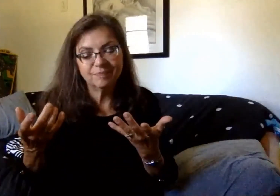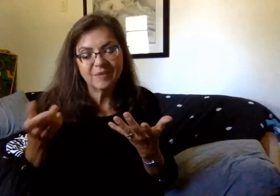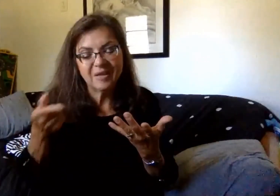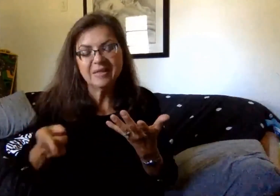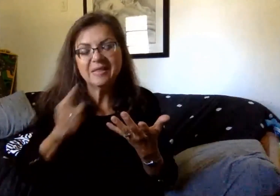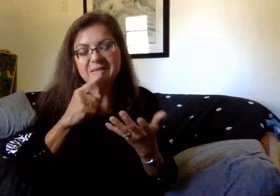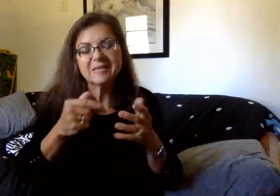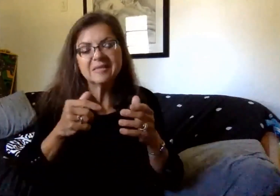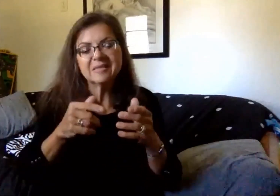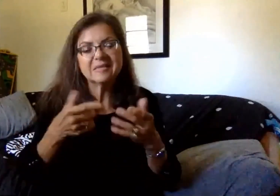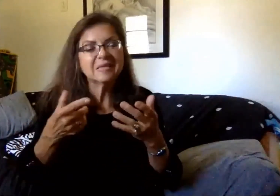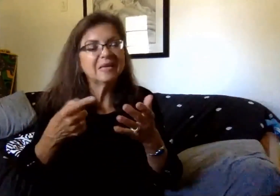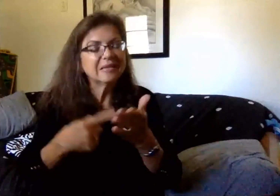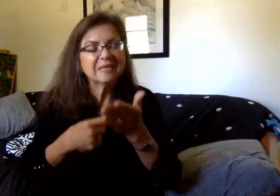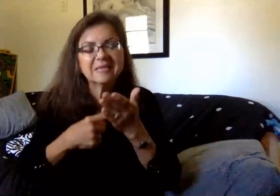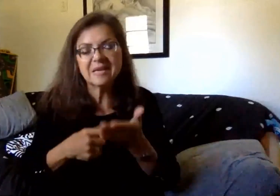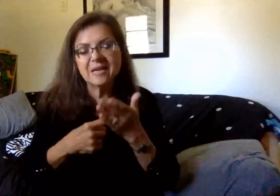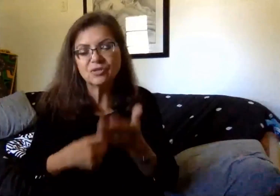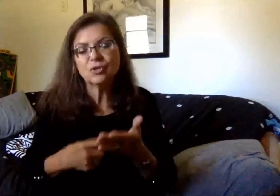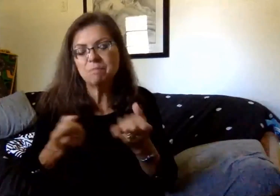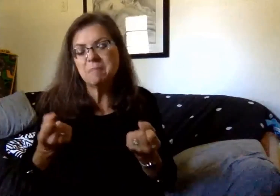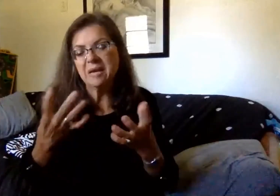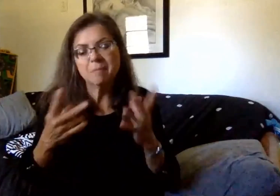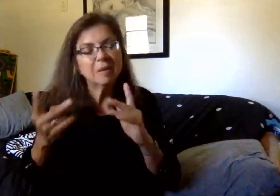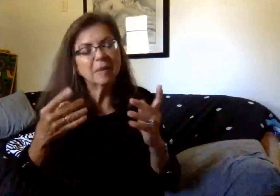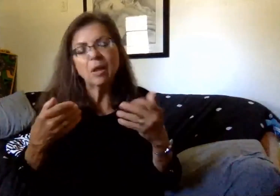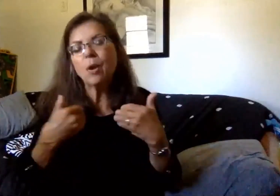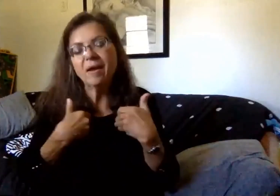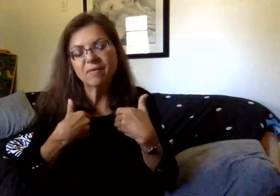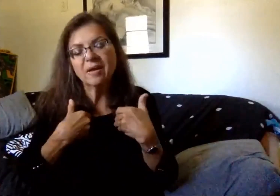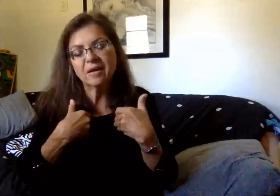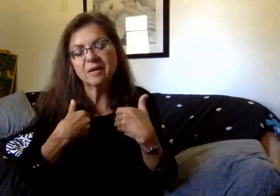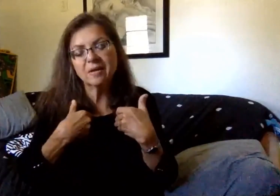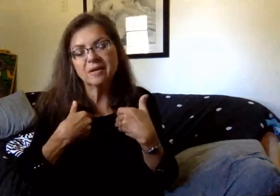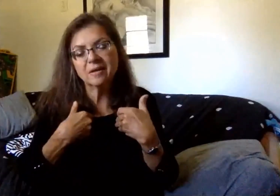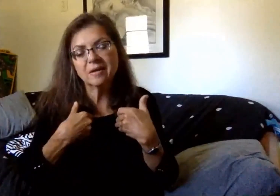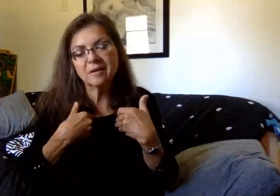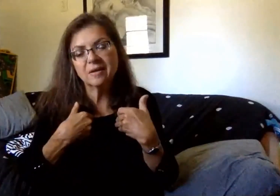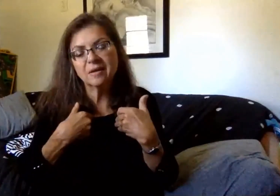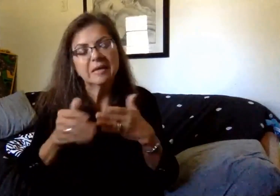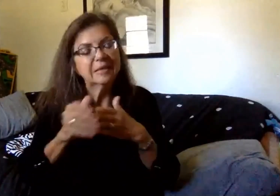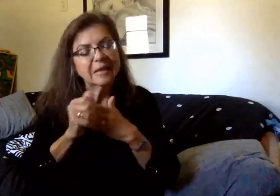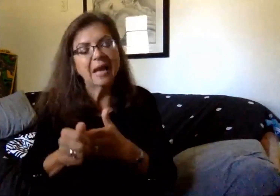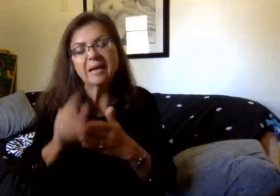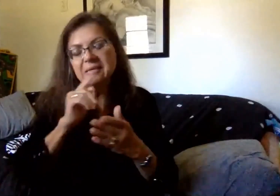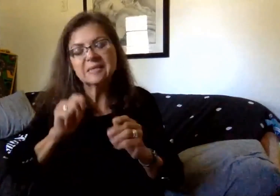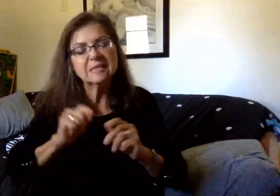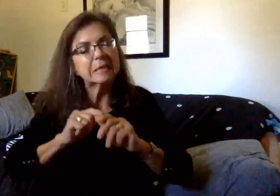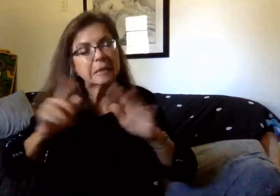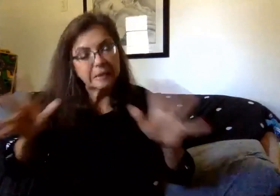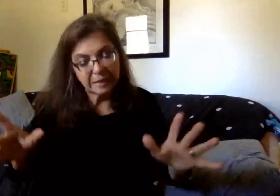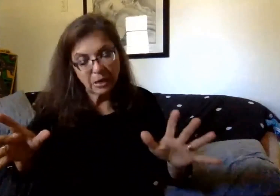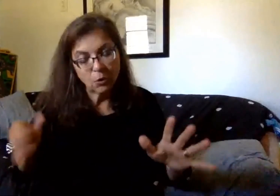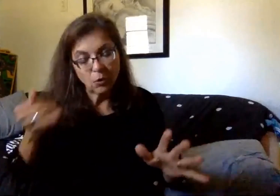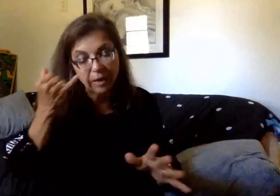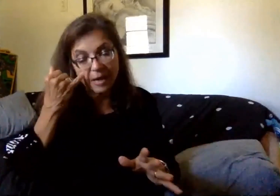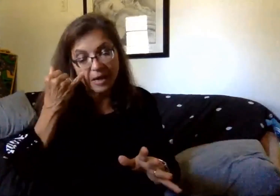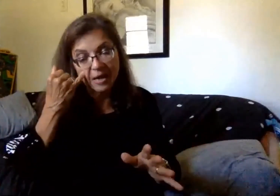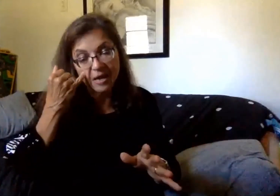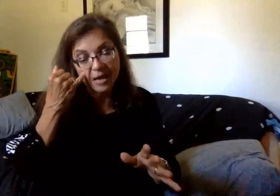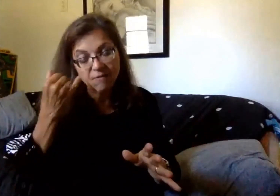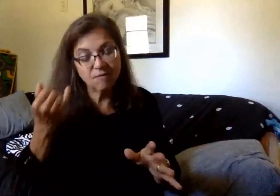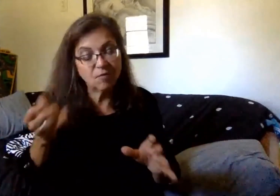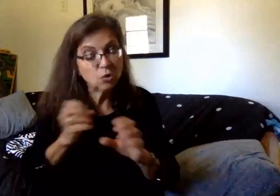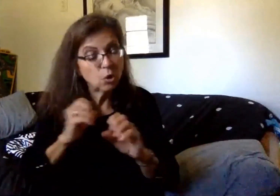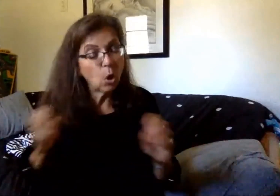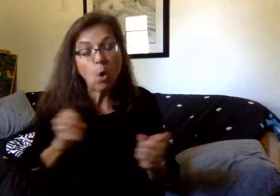discussion that our local providers are having as well. But again, the guidance is pretty clear, right, that if we do not have documentation